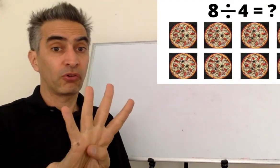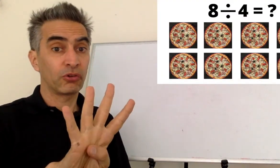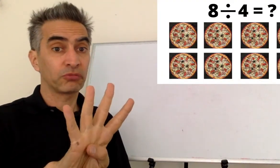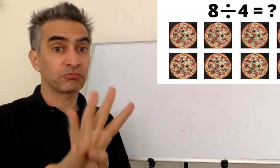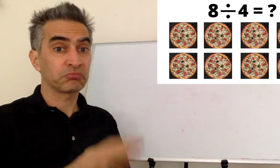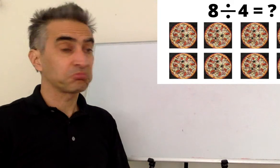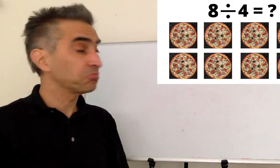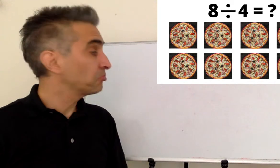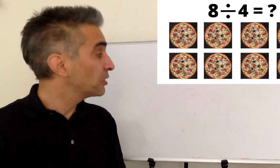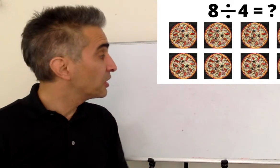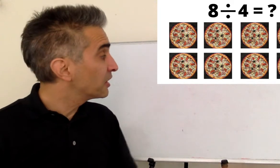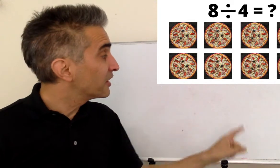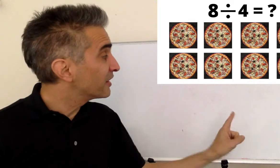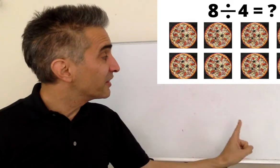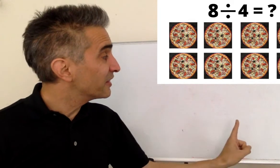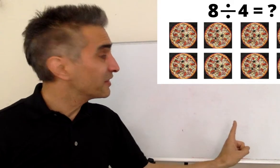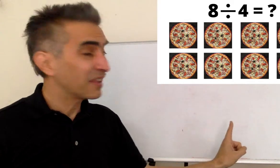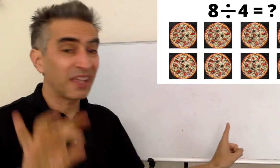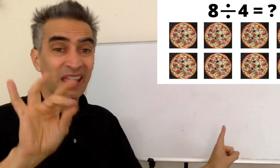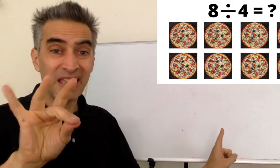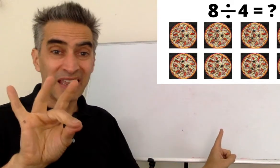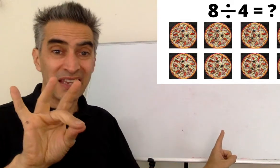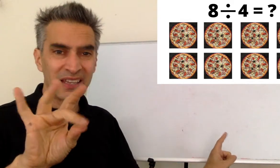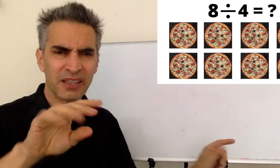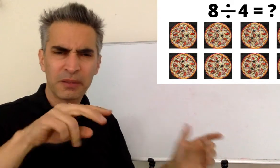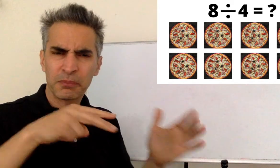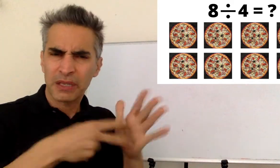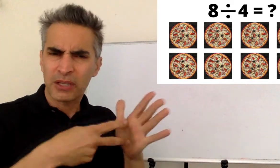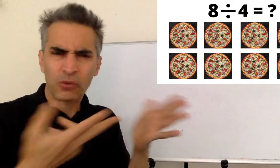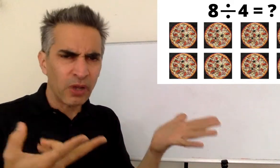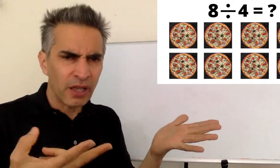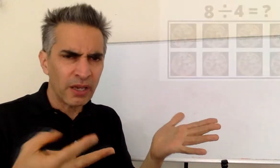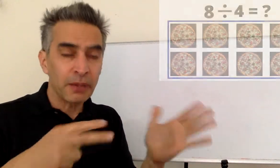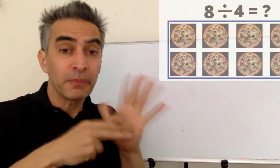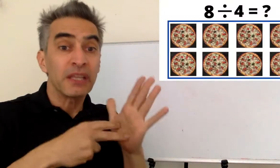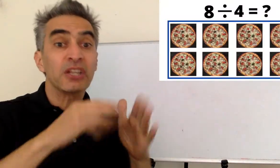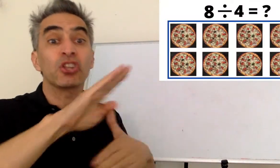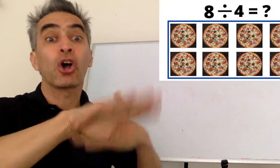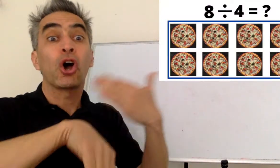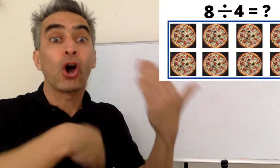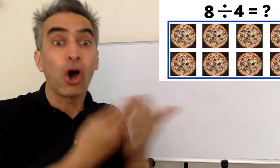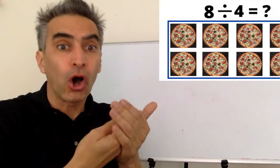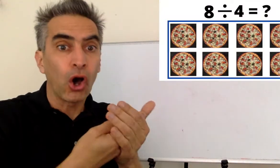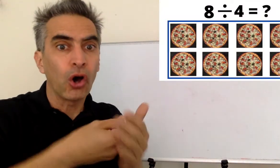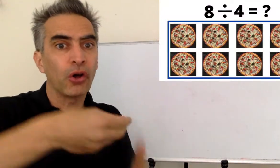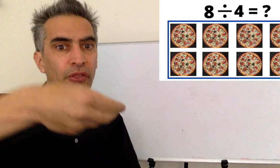by four. This eight means eight whole pizzas.